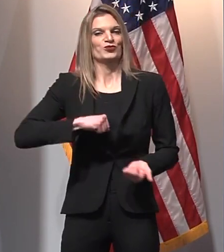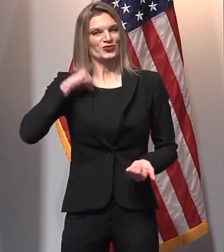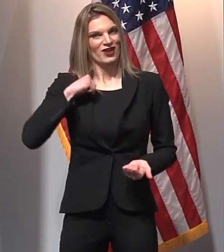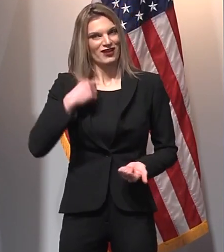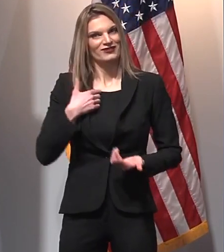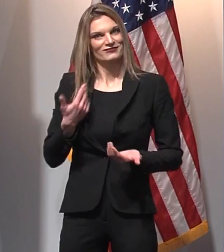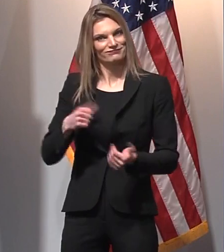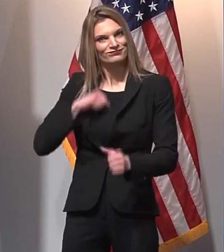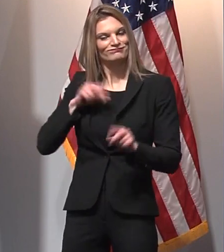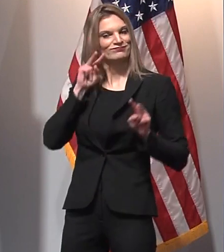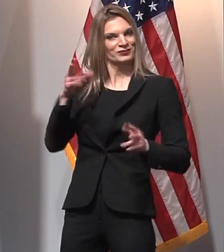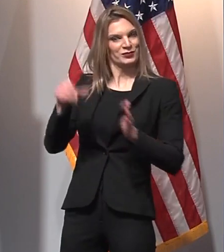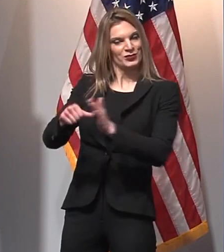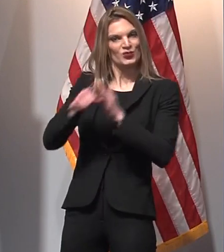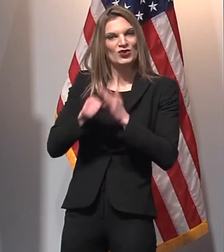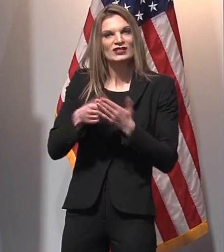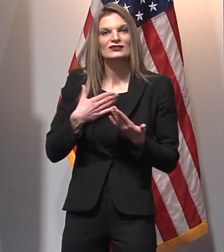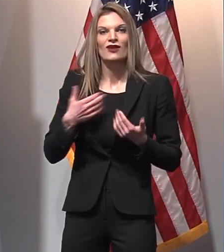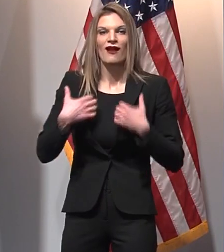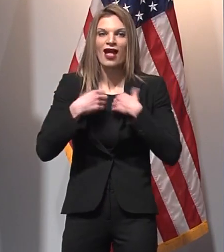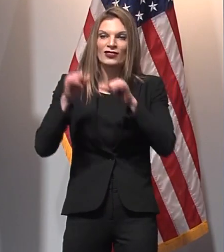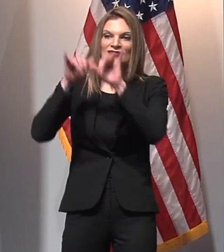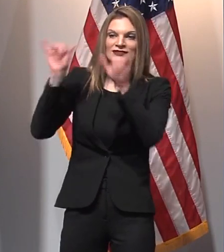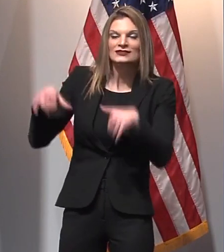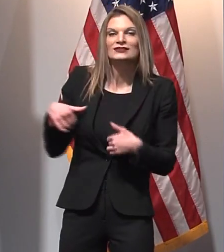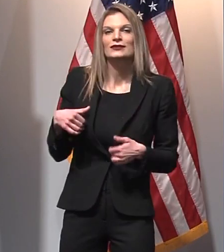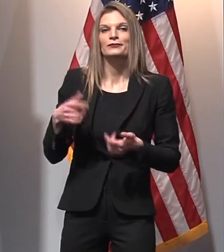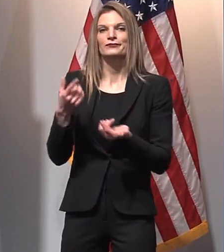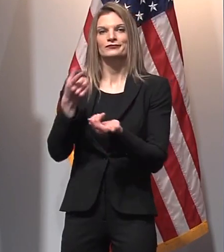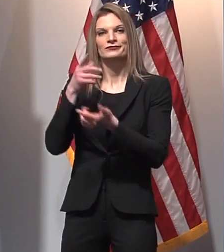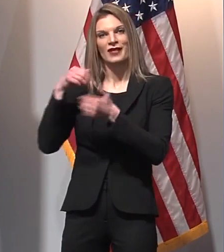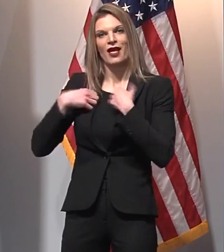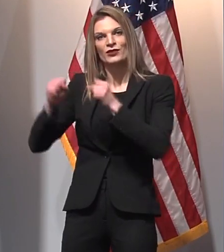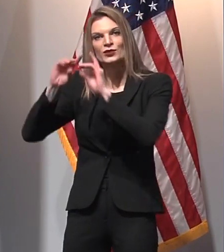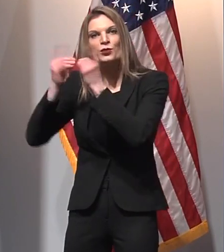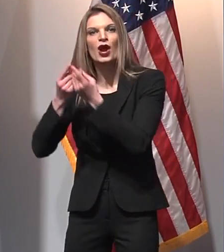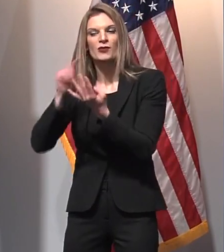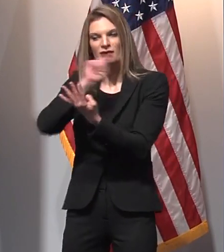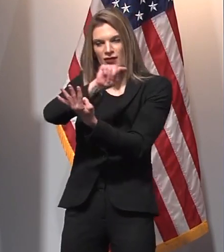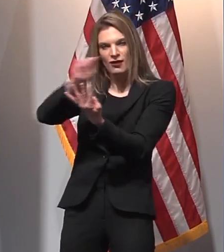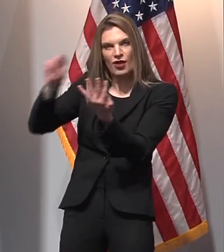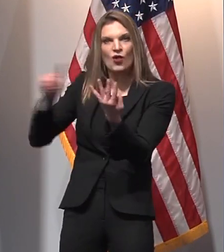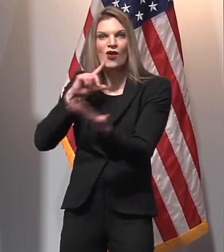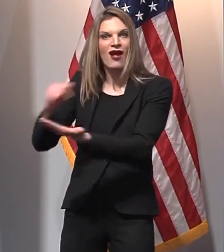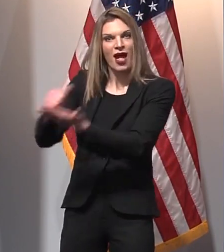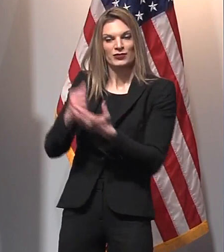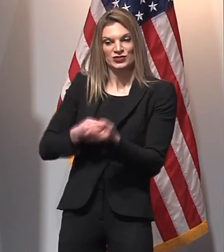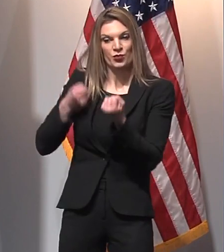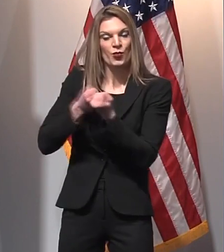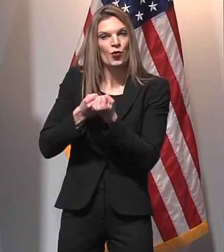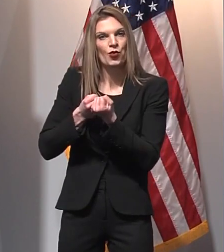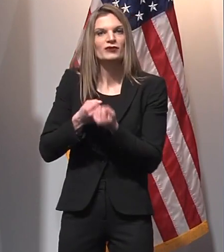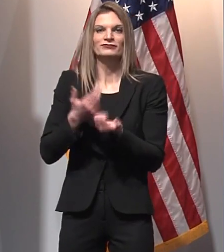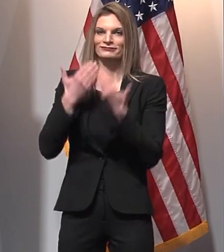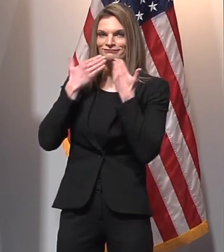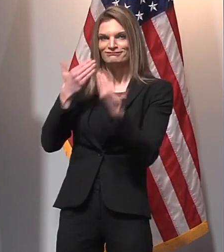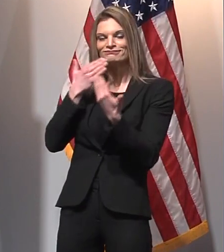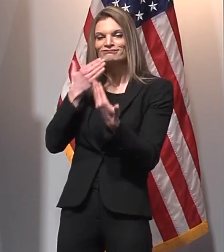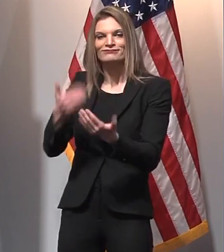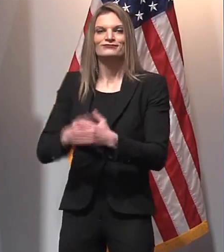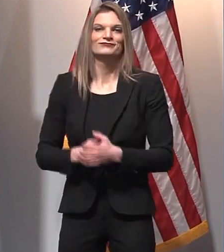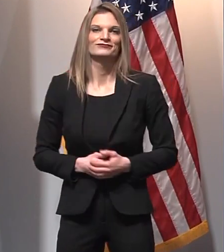health departments, our health systems, our pharmacies, and other partners who are doing great work to get Michiganders vaccinated.